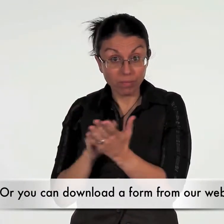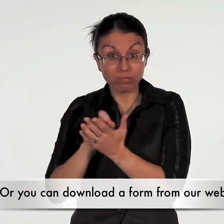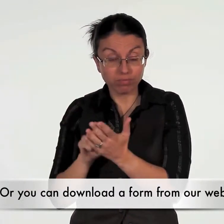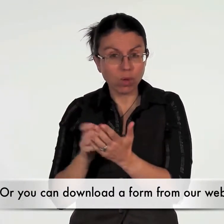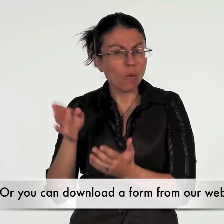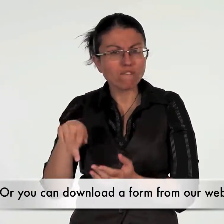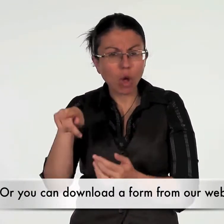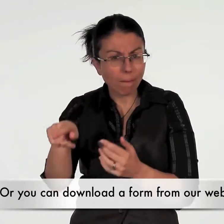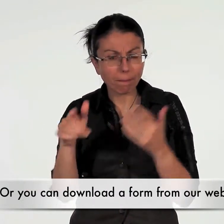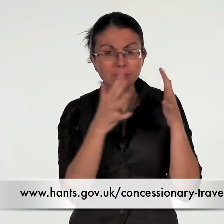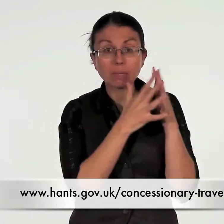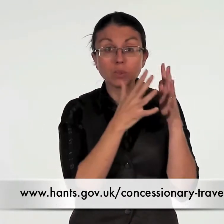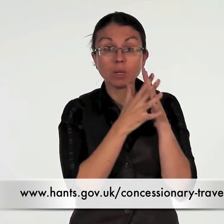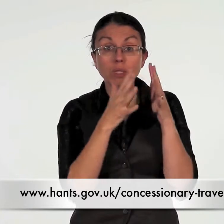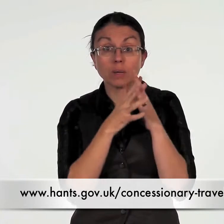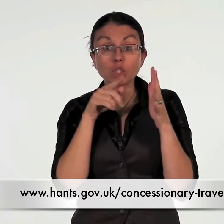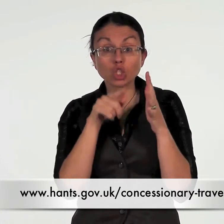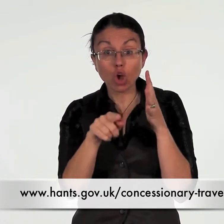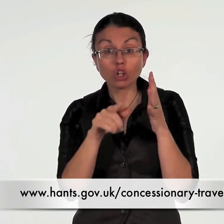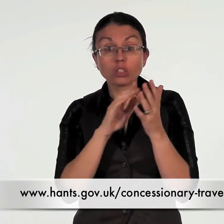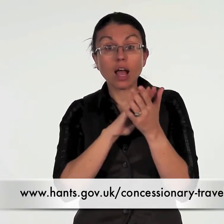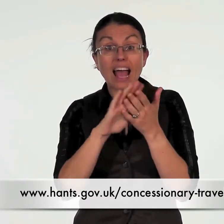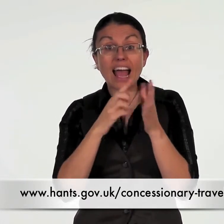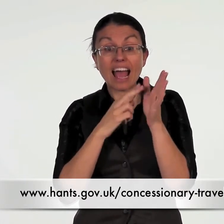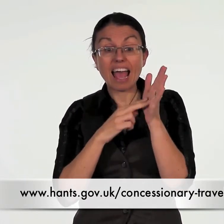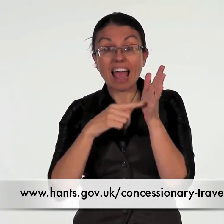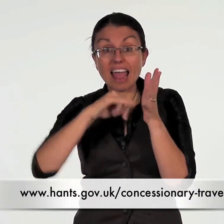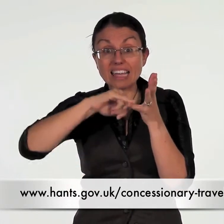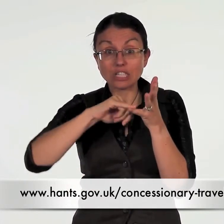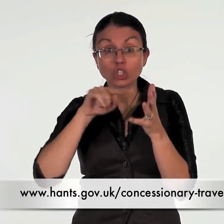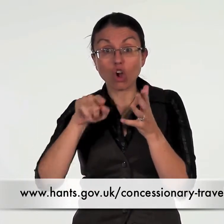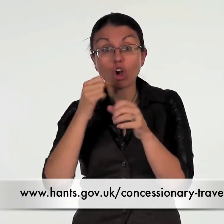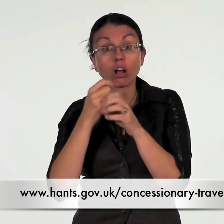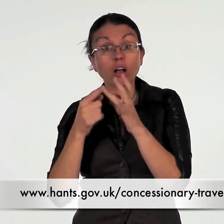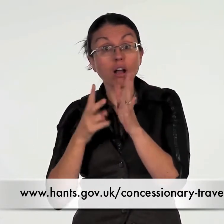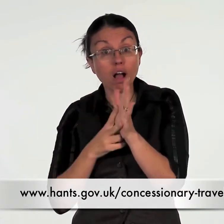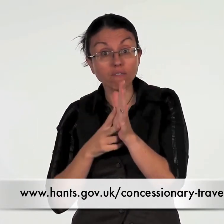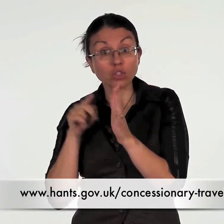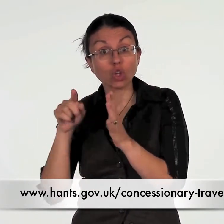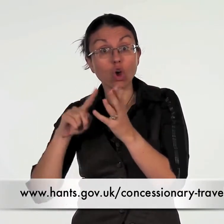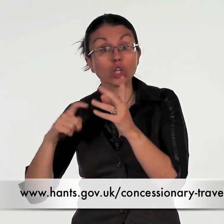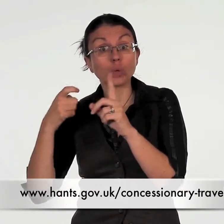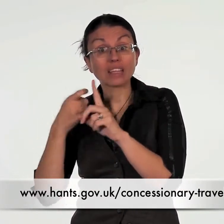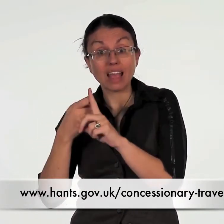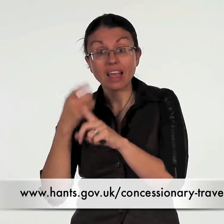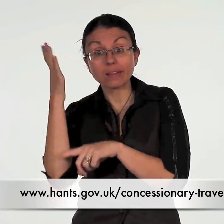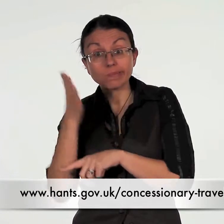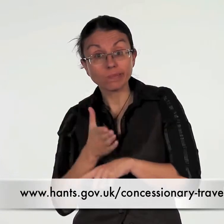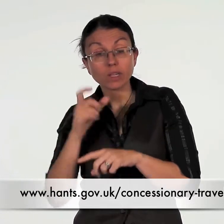www.hance.gov.uk forward slash concessionary dash